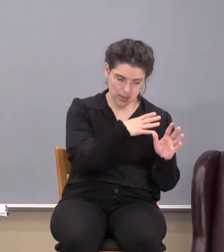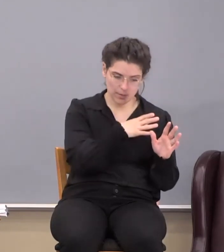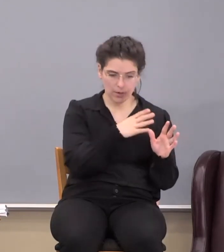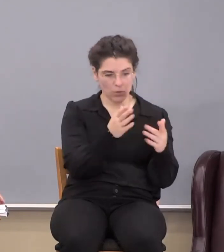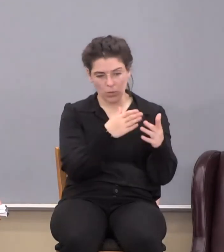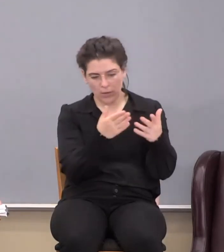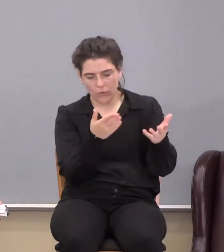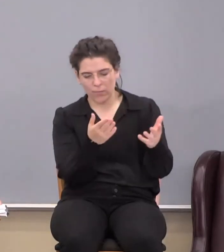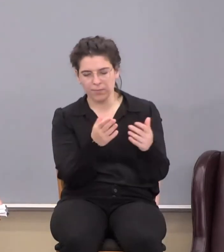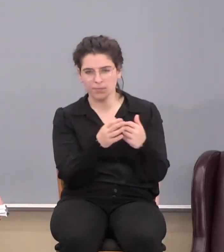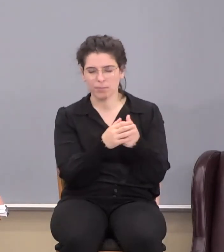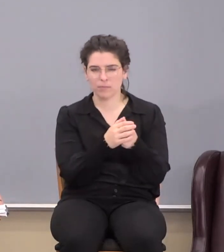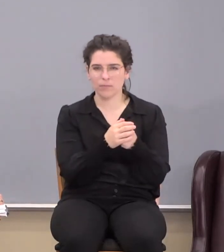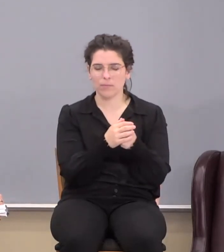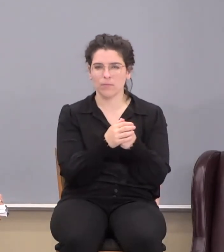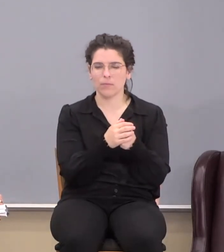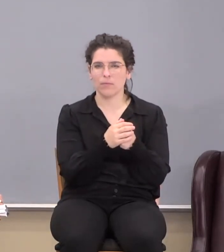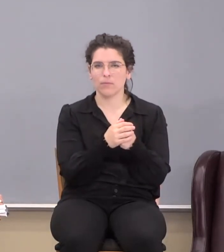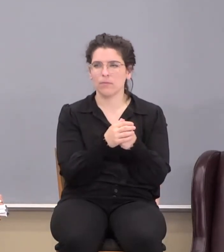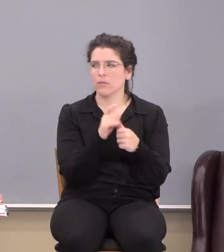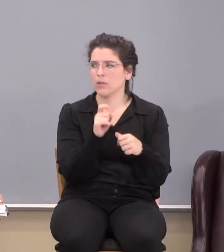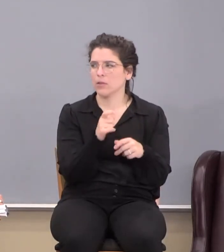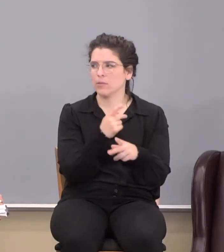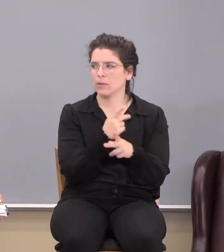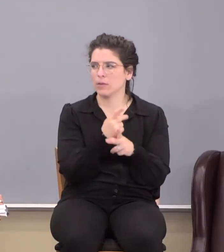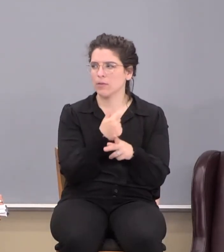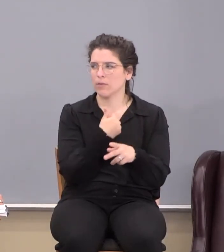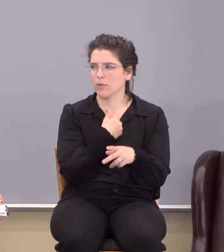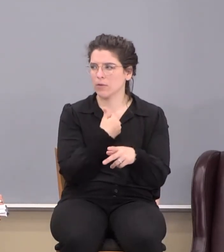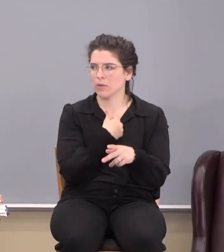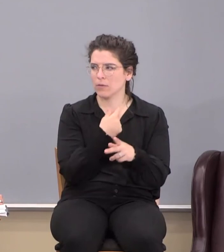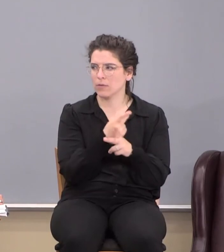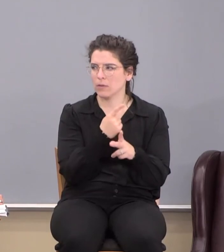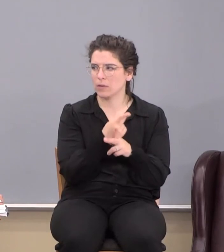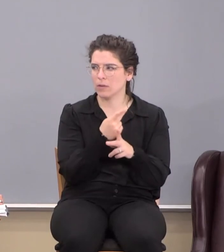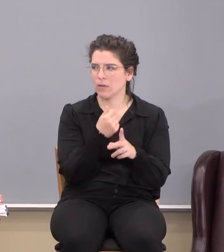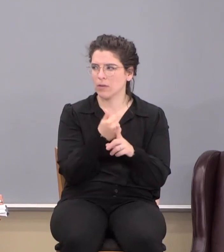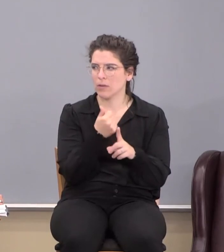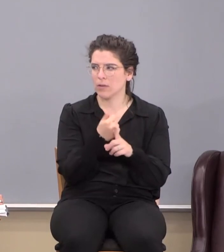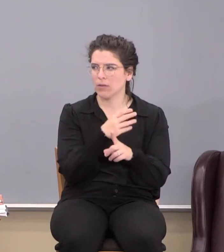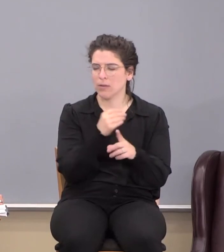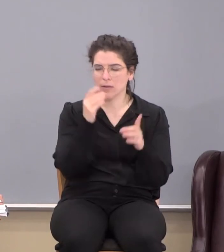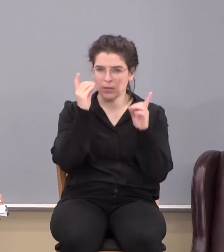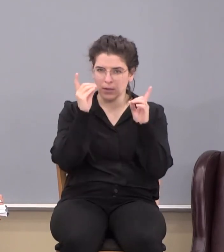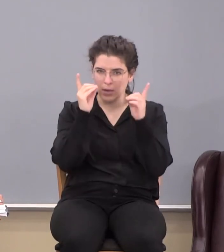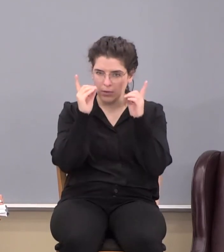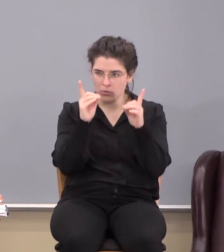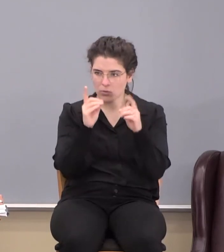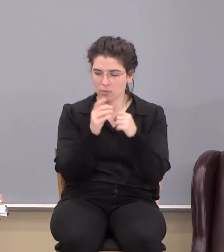whoever. We have to watch out for ourselves. says, take heed unto thyself and unto the doctrine.